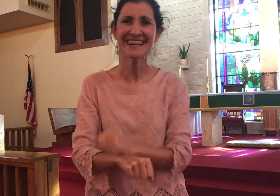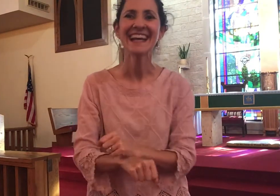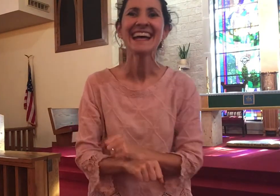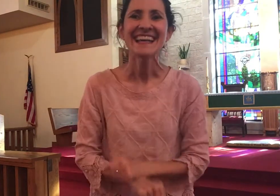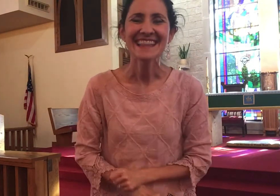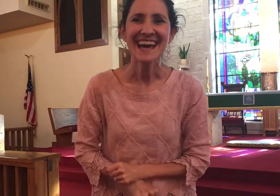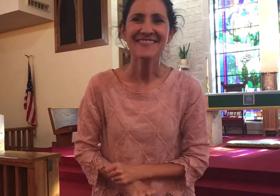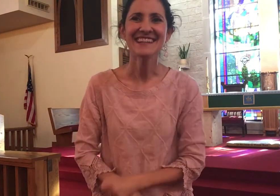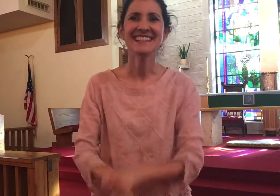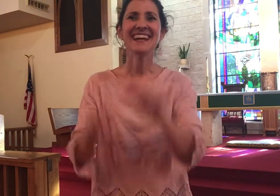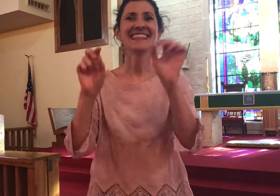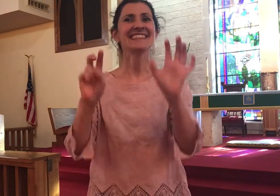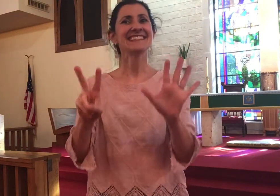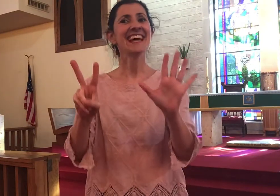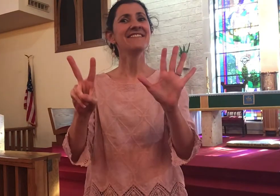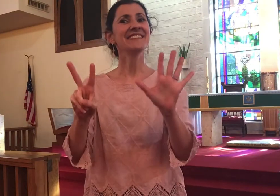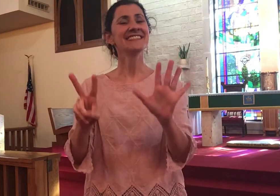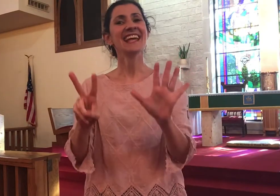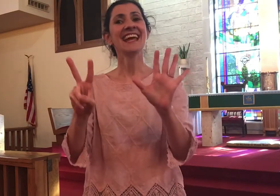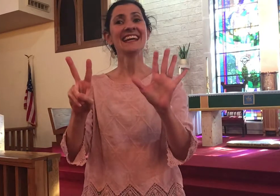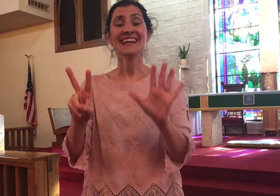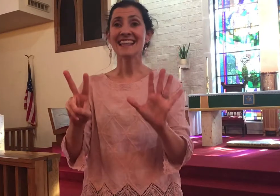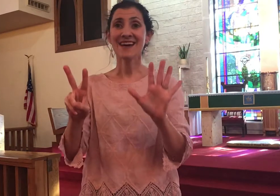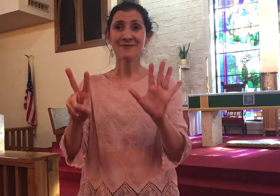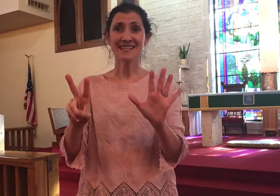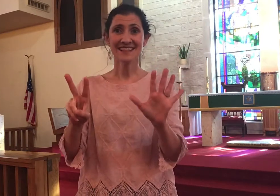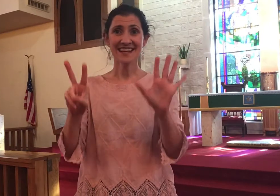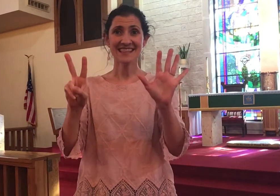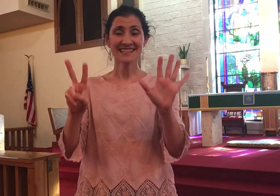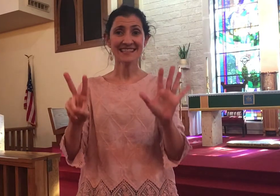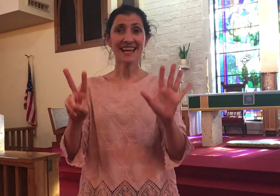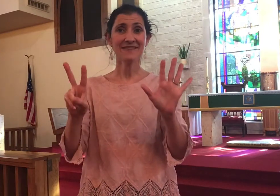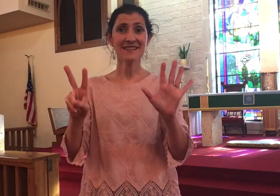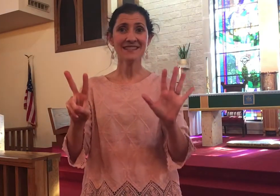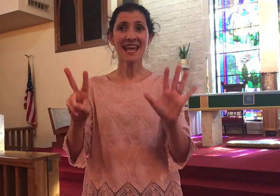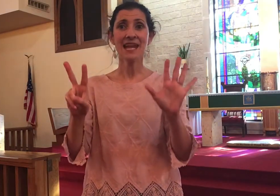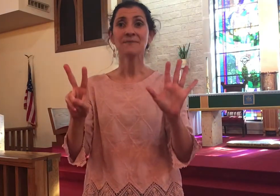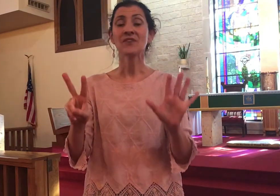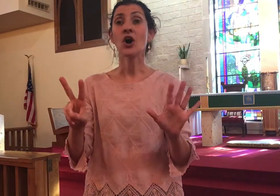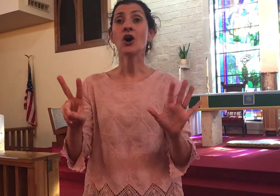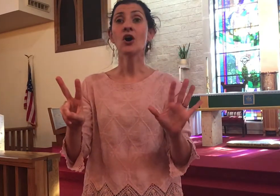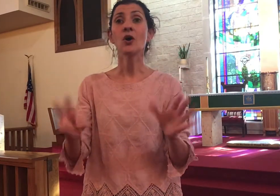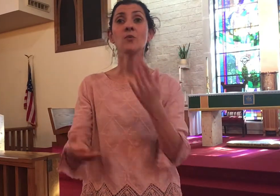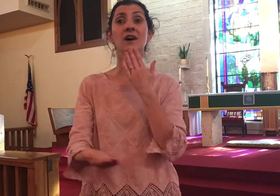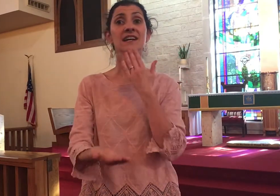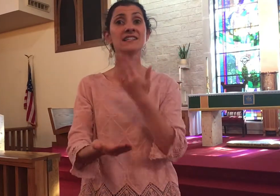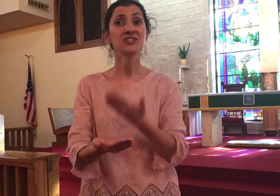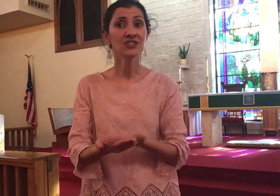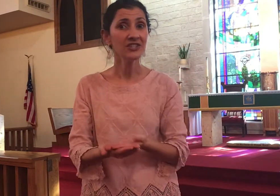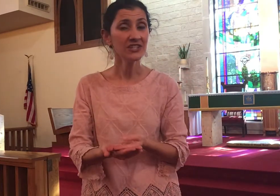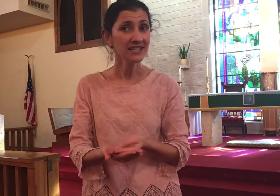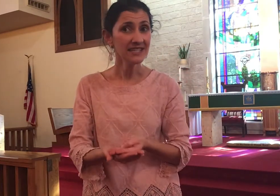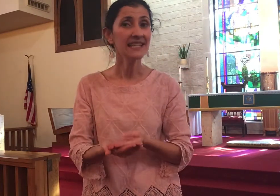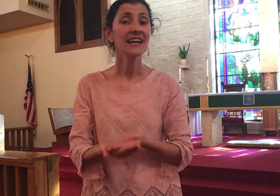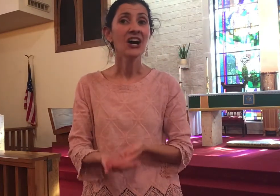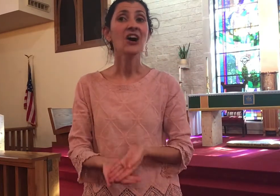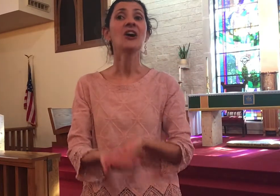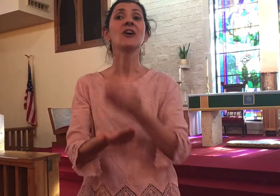that was on the seventh day that was on the seventh day all was good all